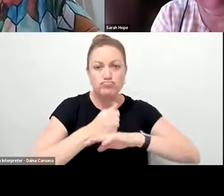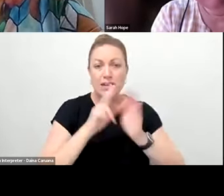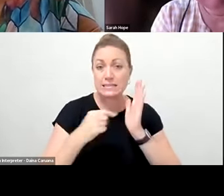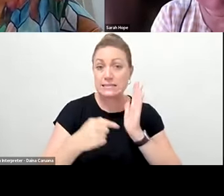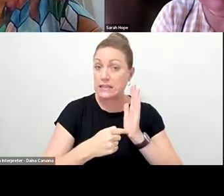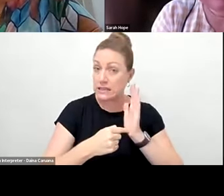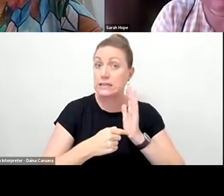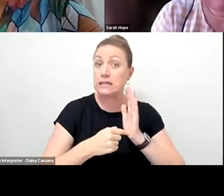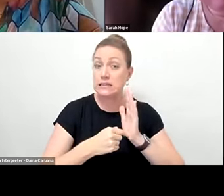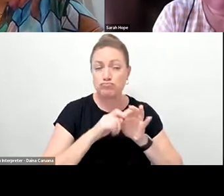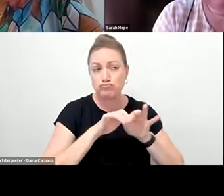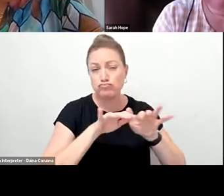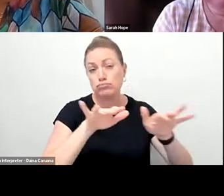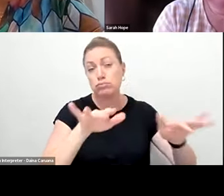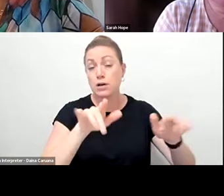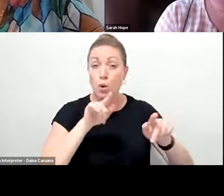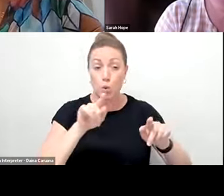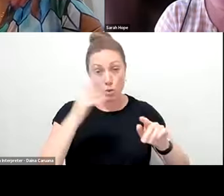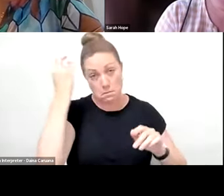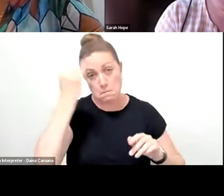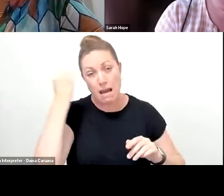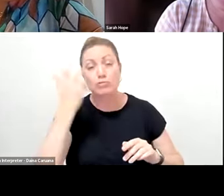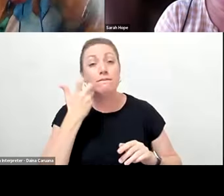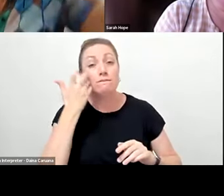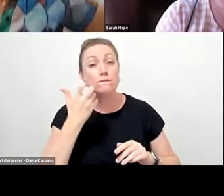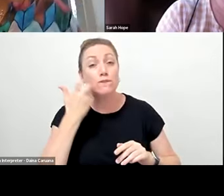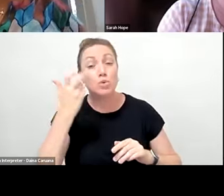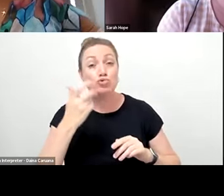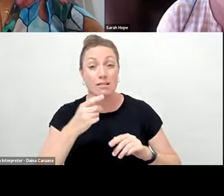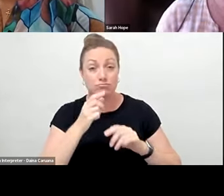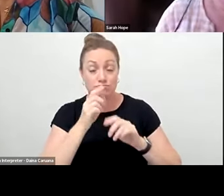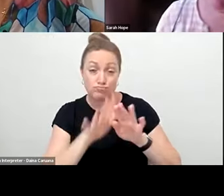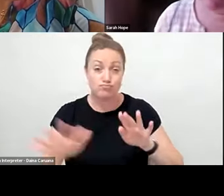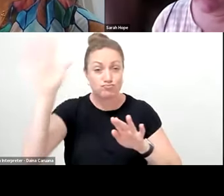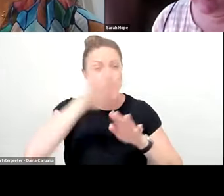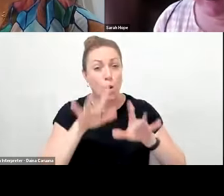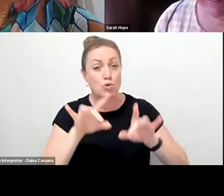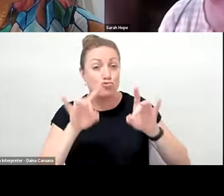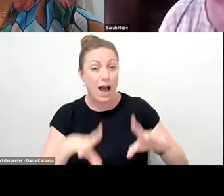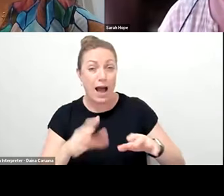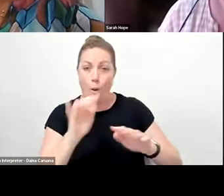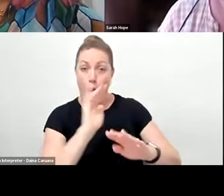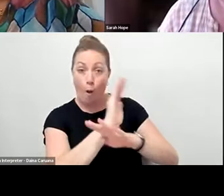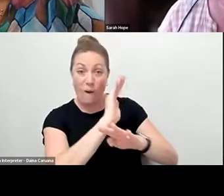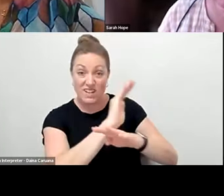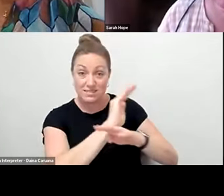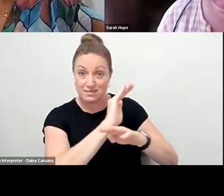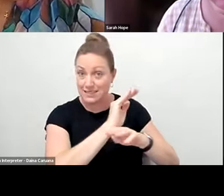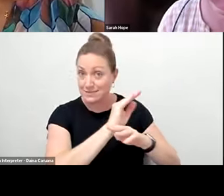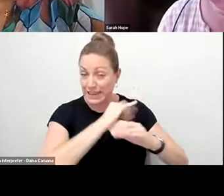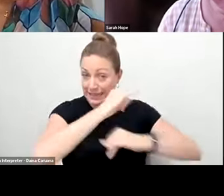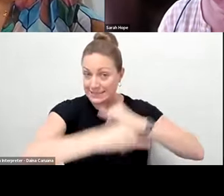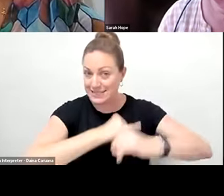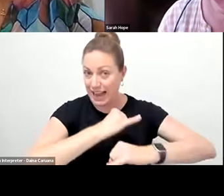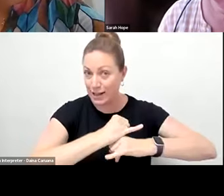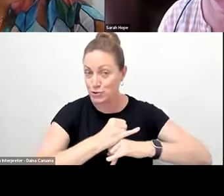national ambition, international ambition? Take over the world. Bumping box around the world or? Look,